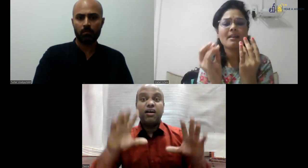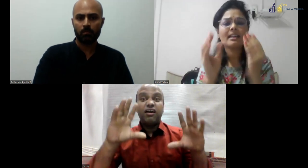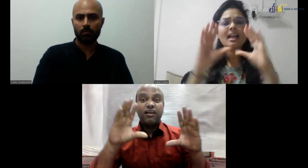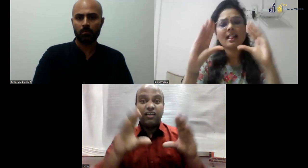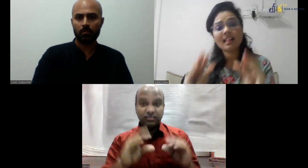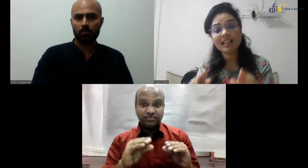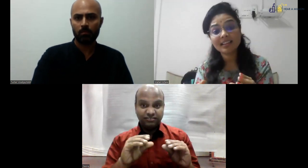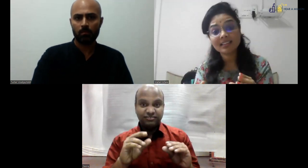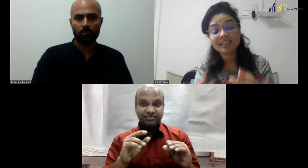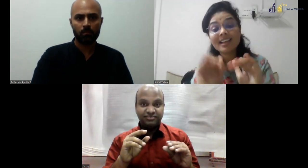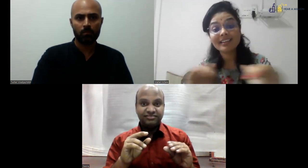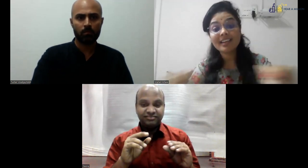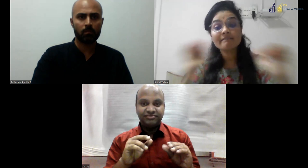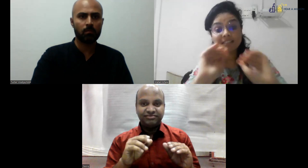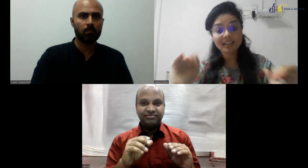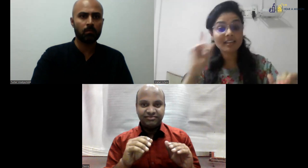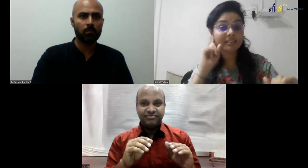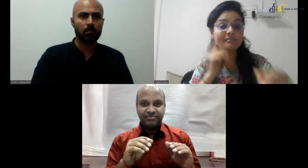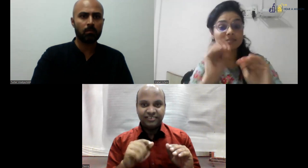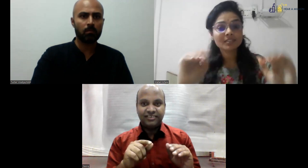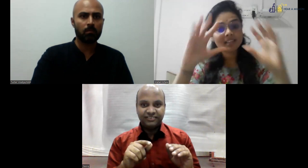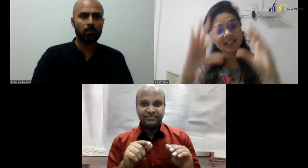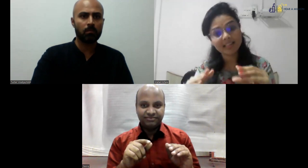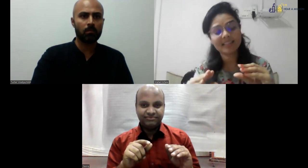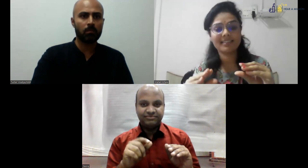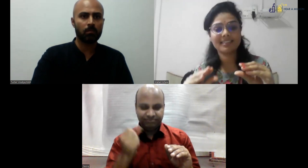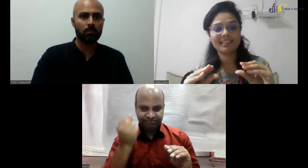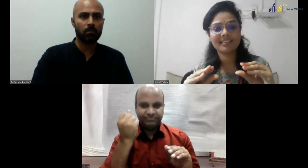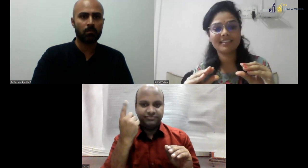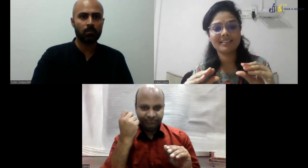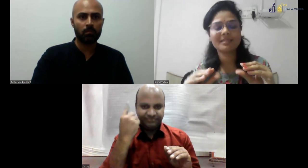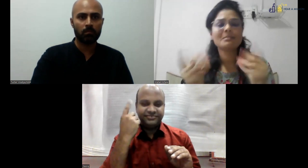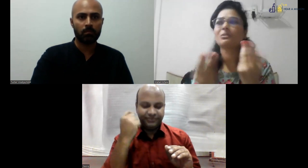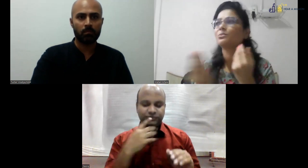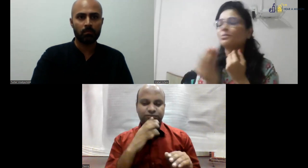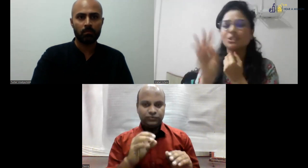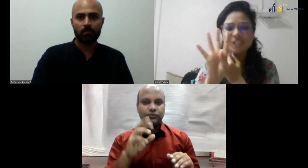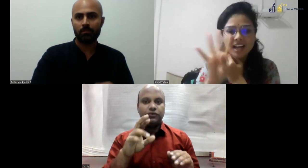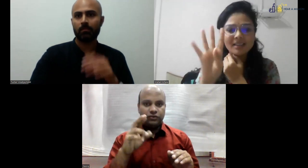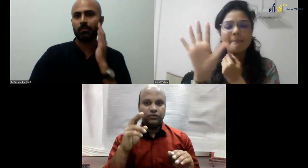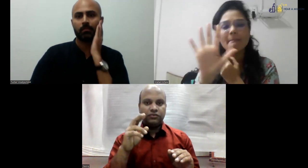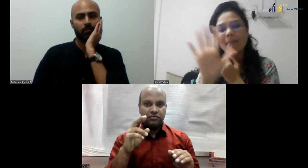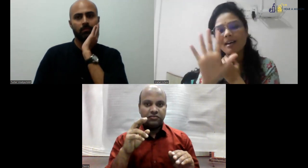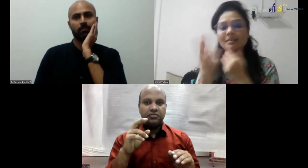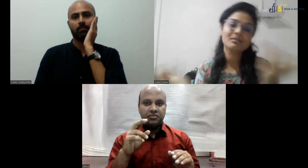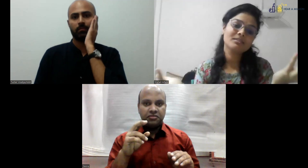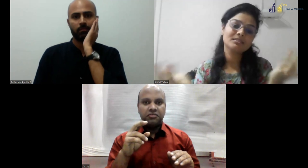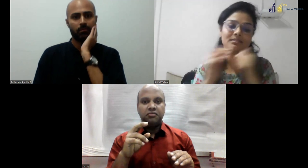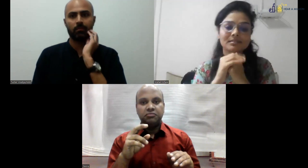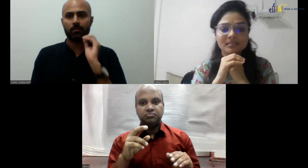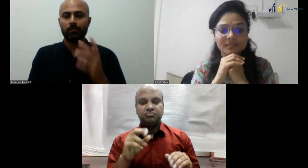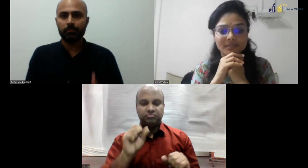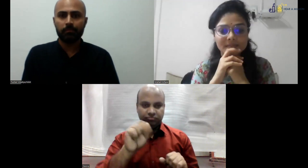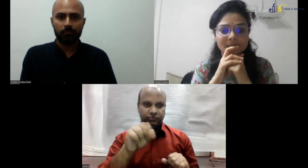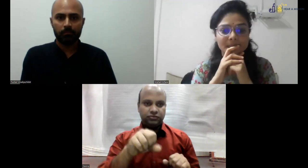I'm talking about the deaf schools. Deaf schools. Now we see less deaf students in the schools.